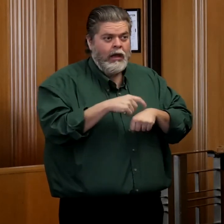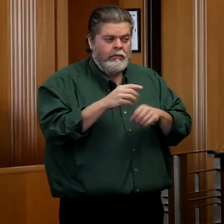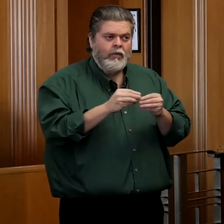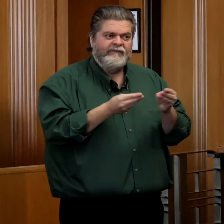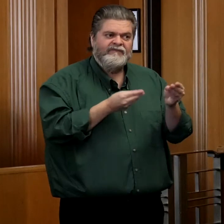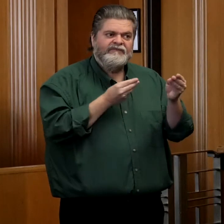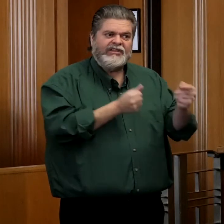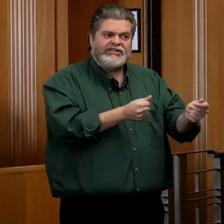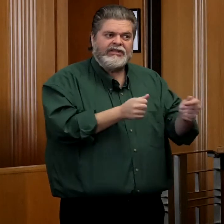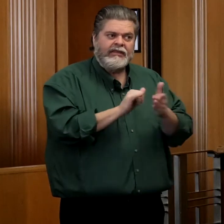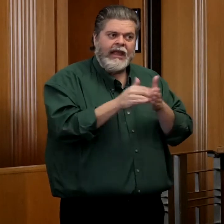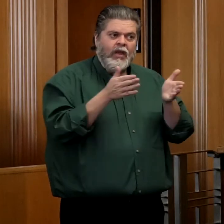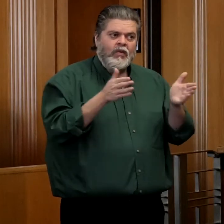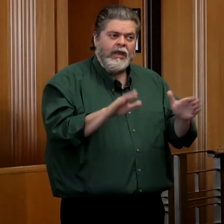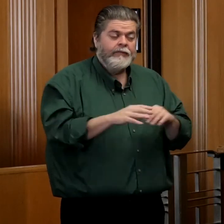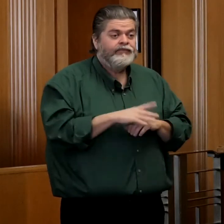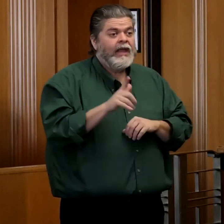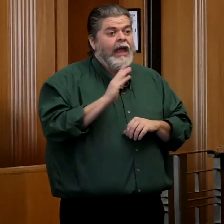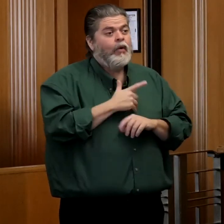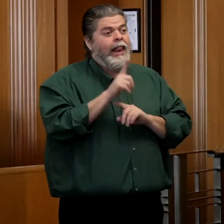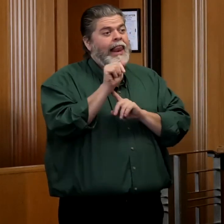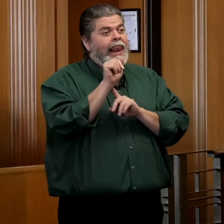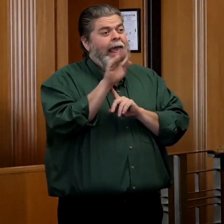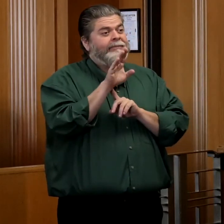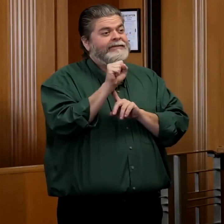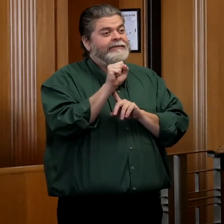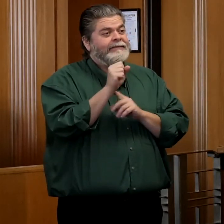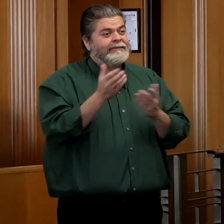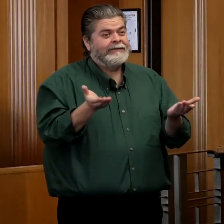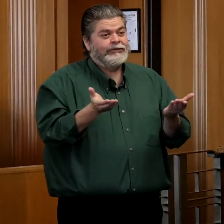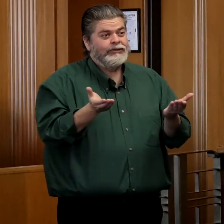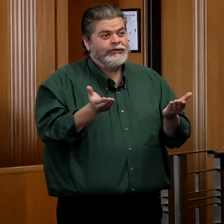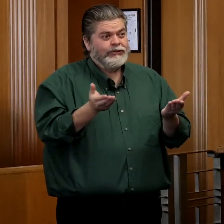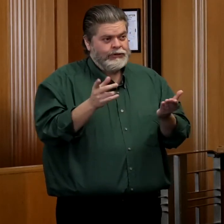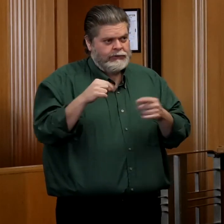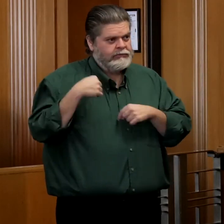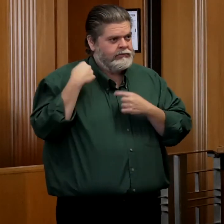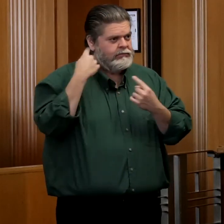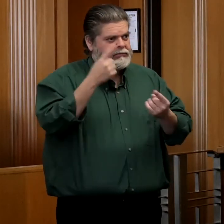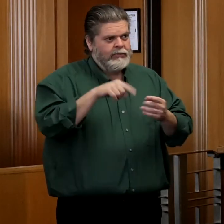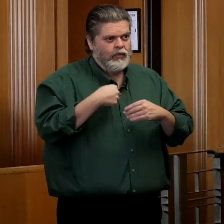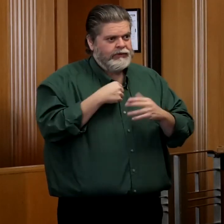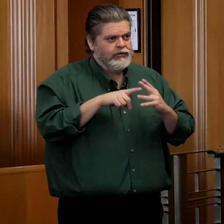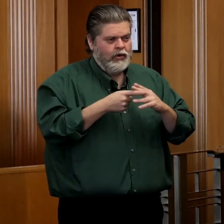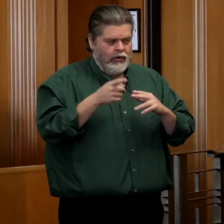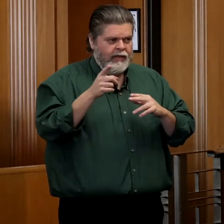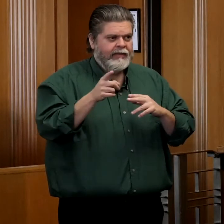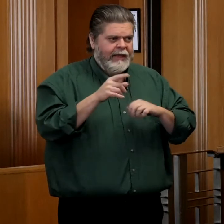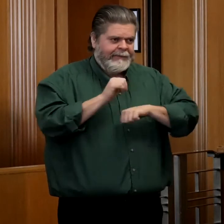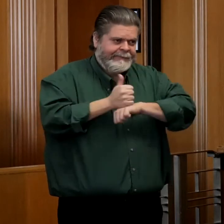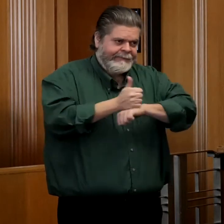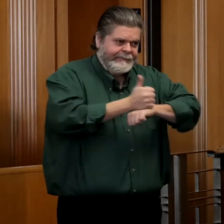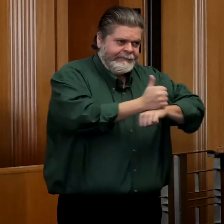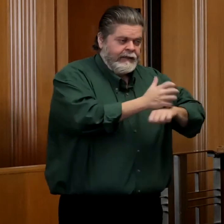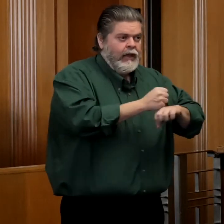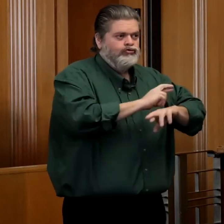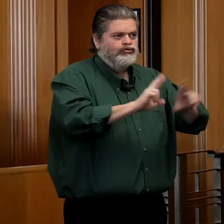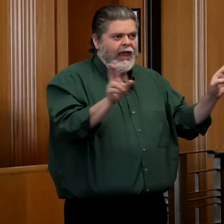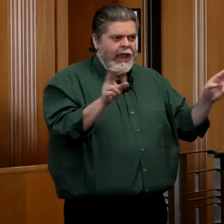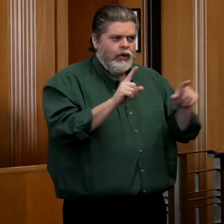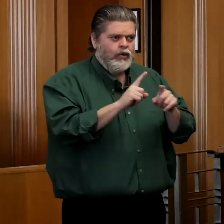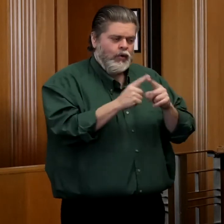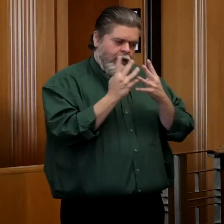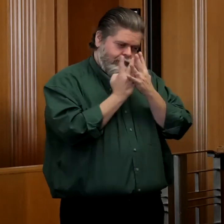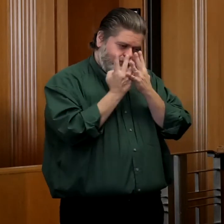addition, our Avera Laboratories here in Sioux Falls, very early on in this pandemic, stood up the ability to do a